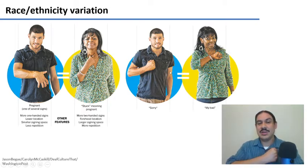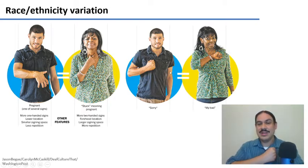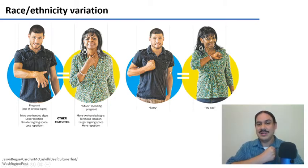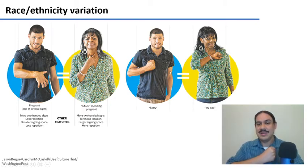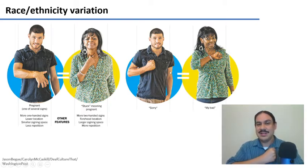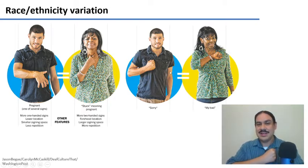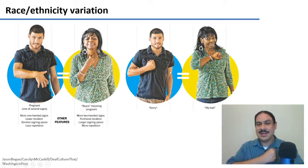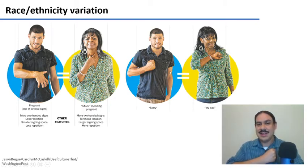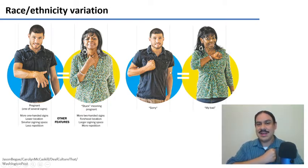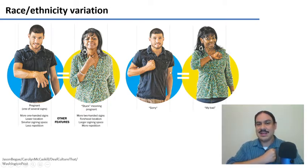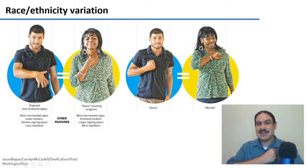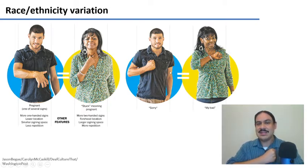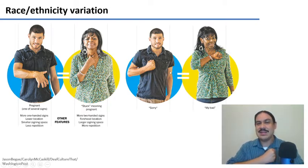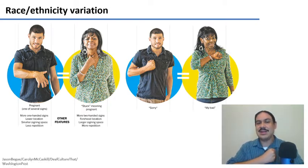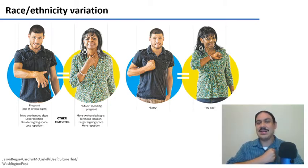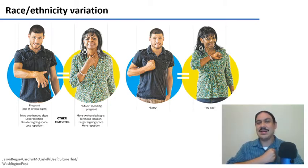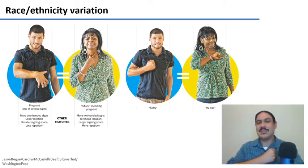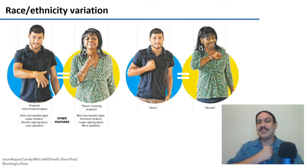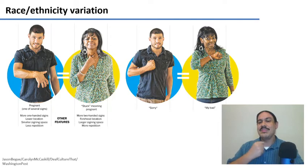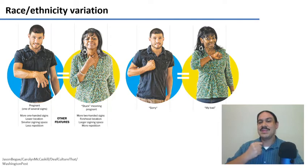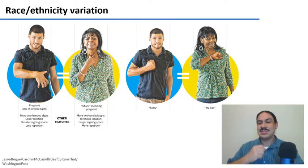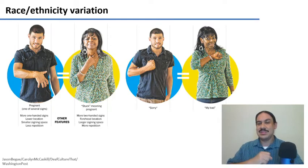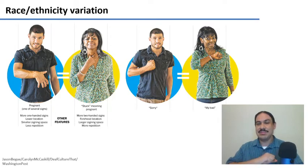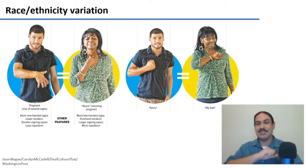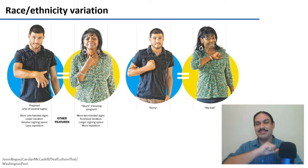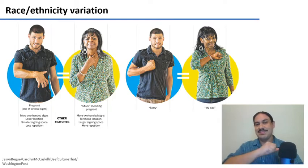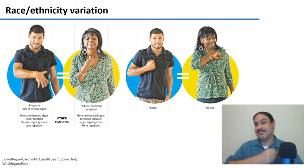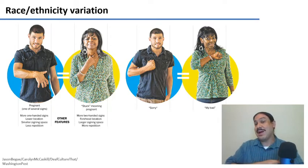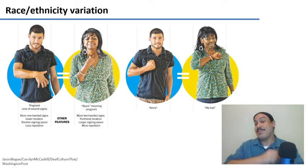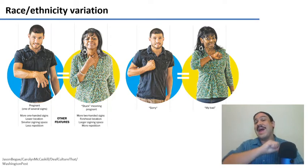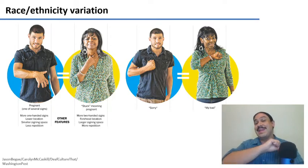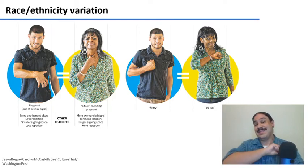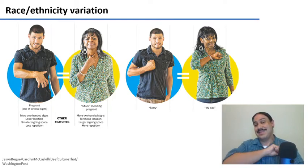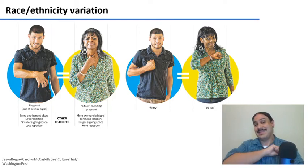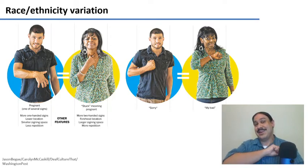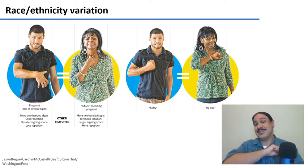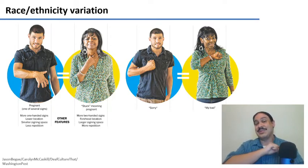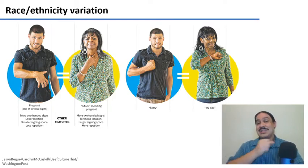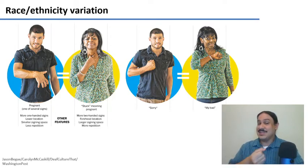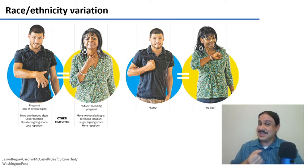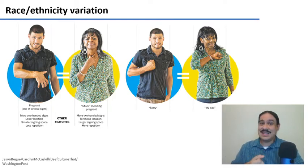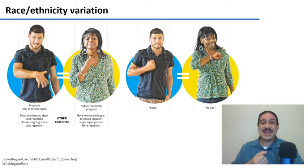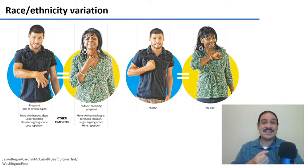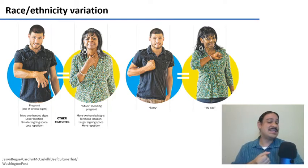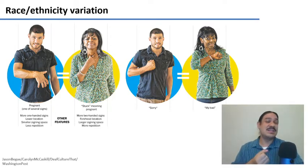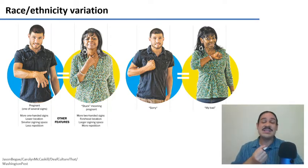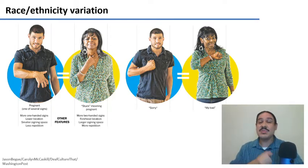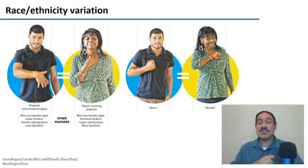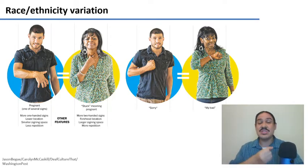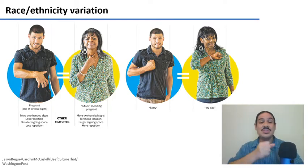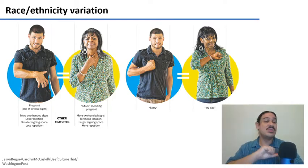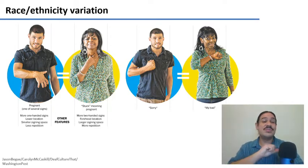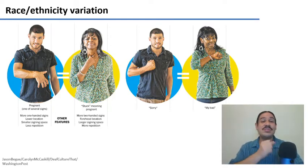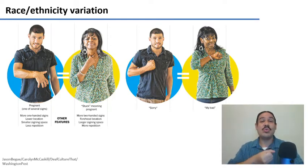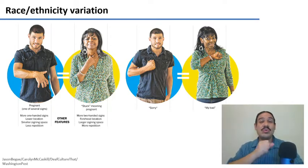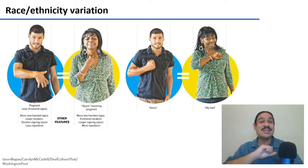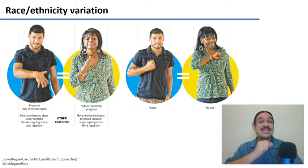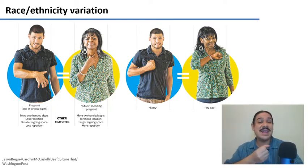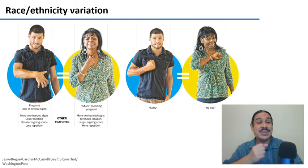and um my bad sorry which as you can see has a similar position but a different orientation